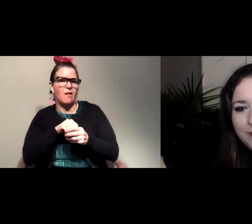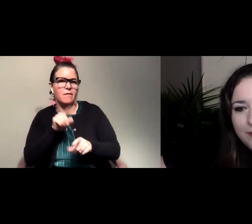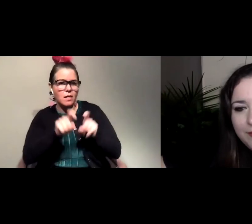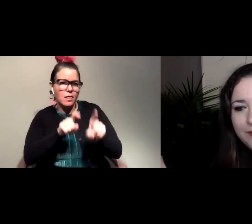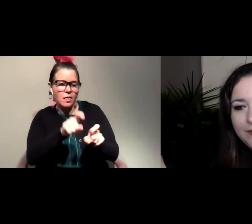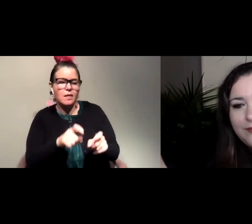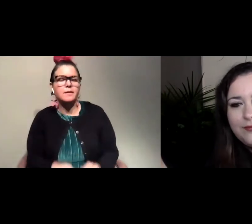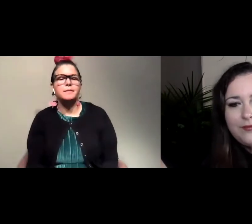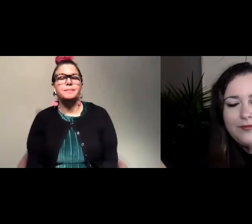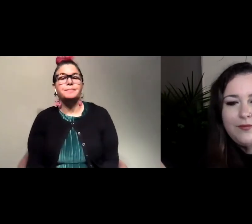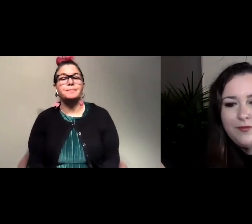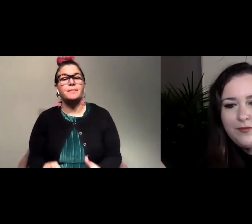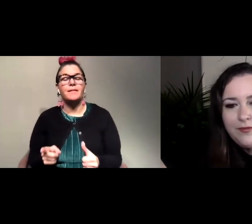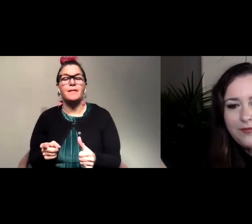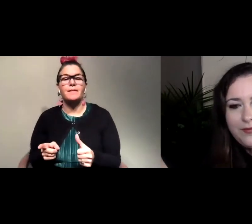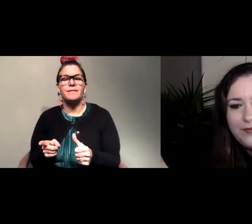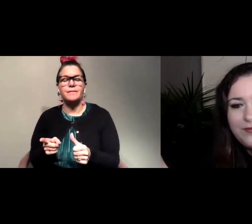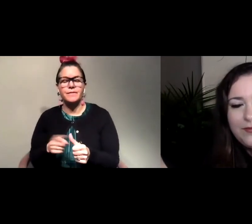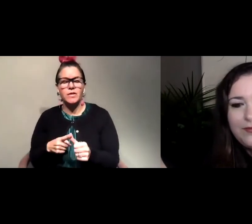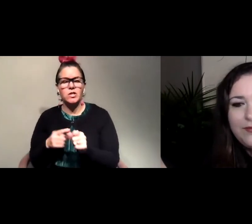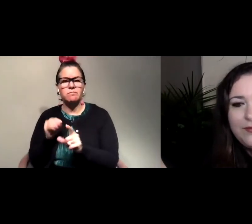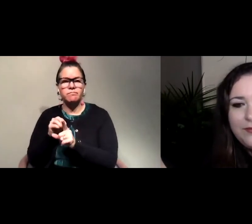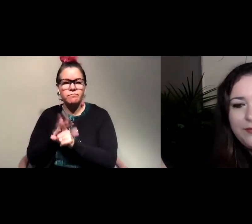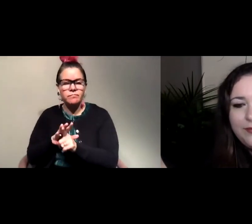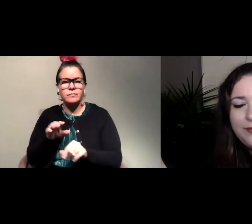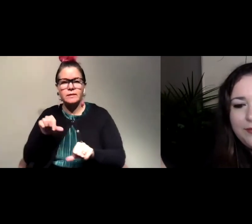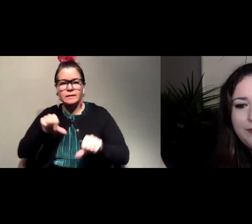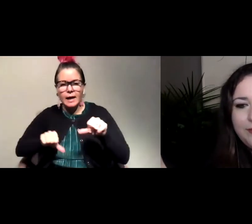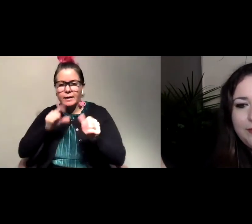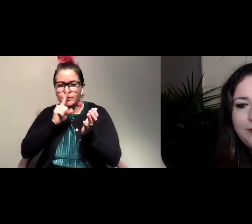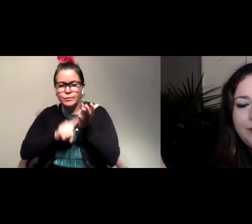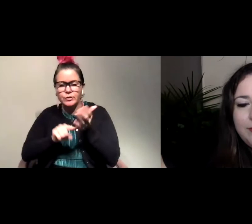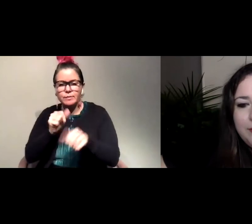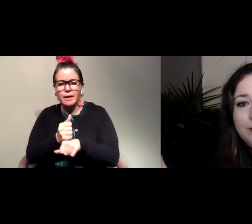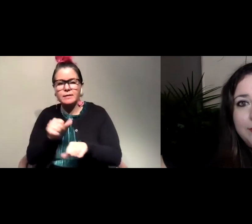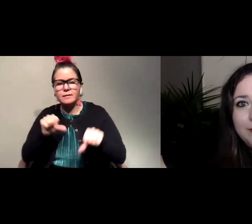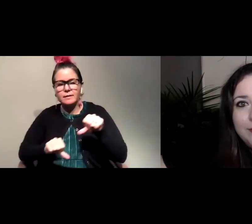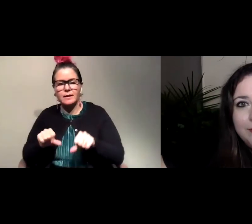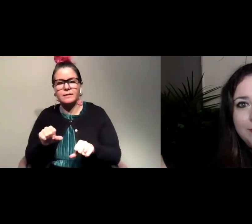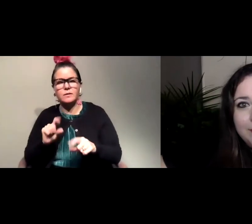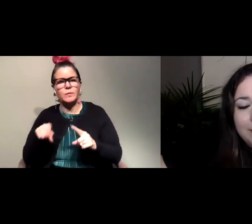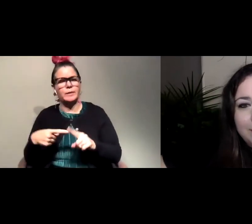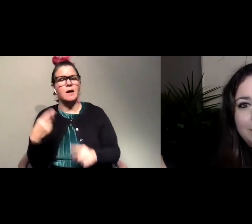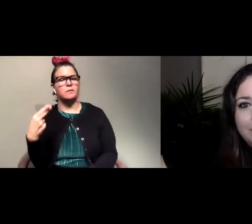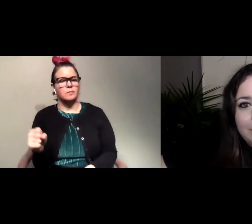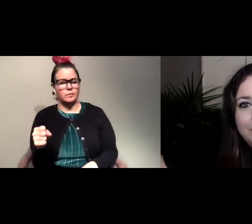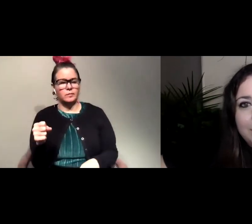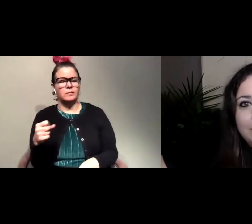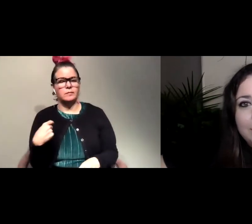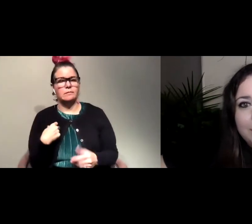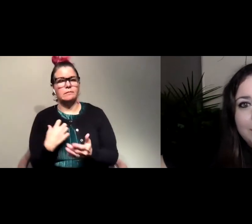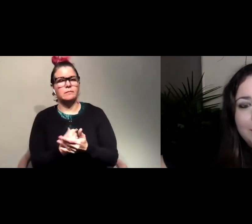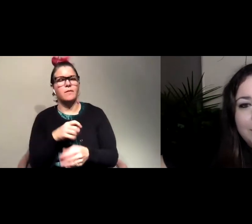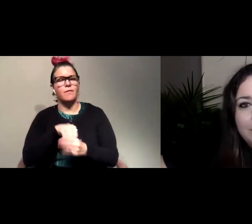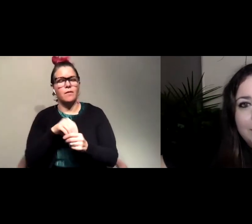first exposure to science and research-based science was actually in high school, I had the opportunity to participate